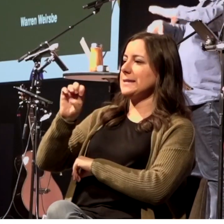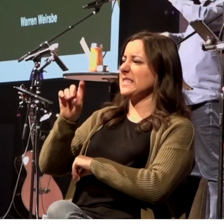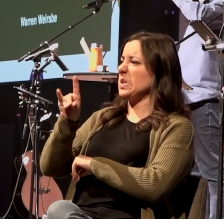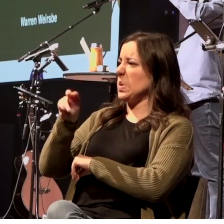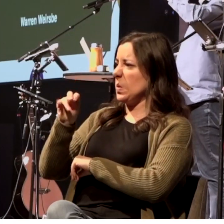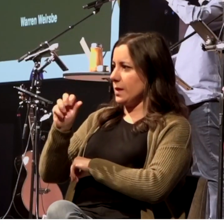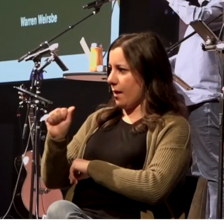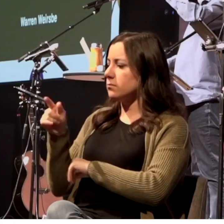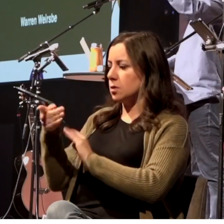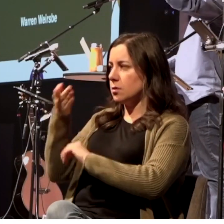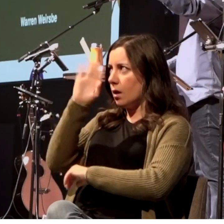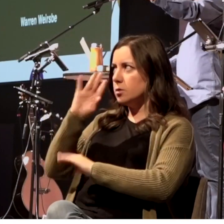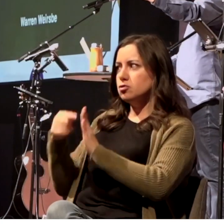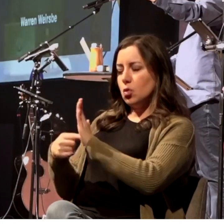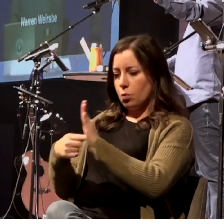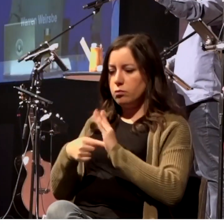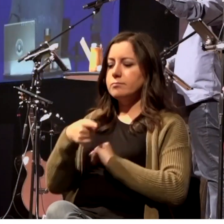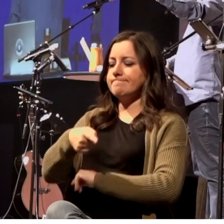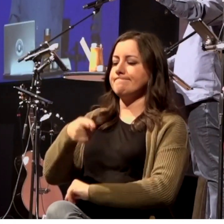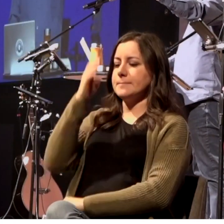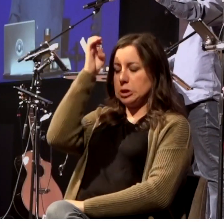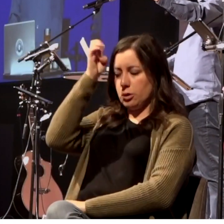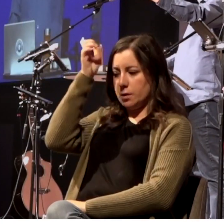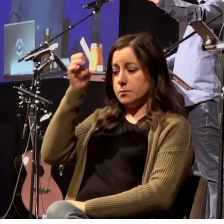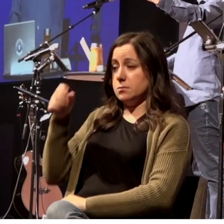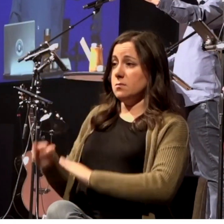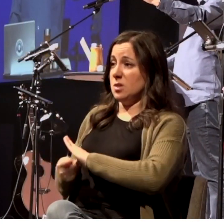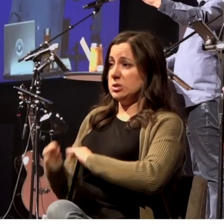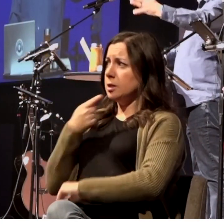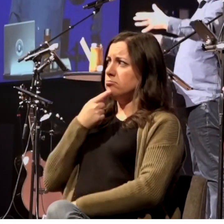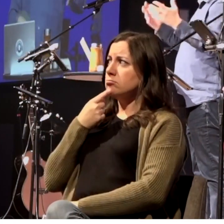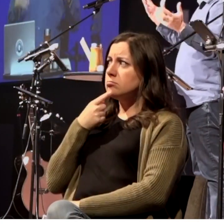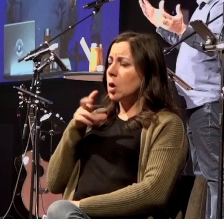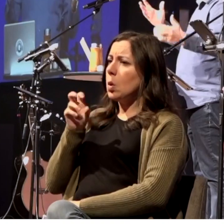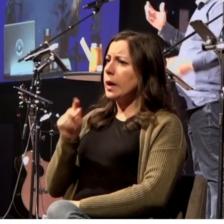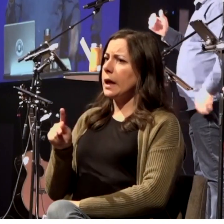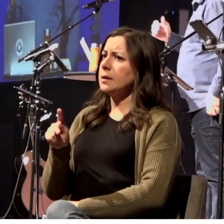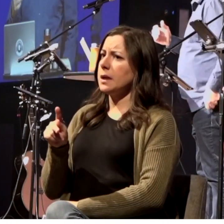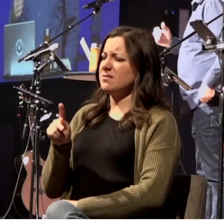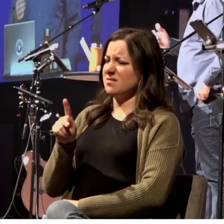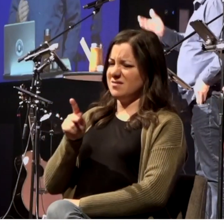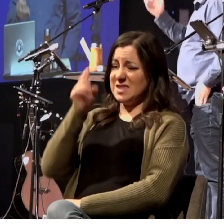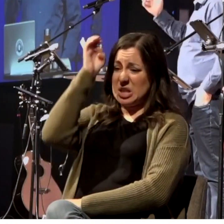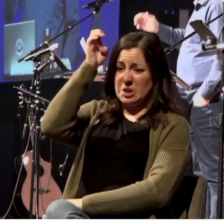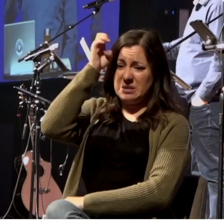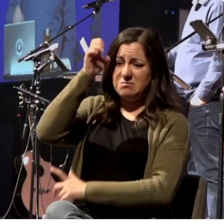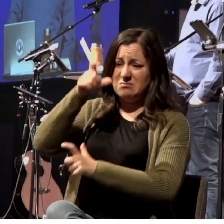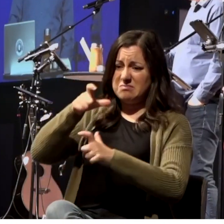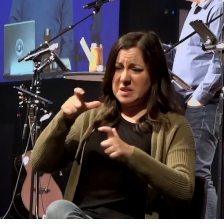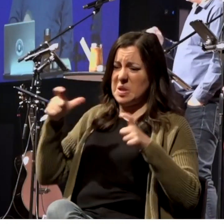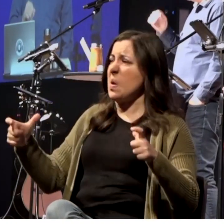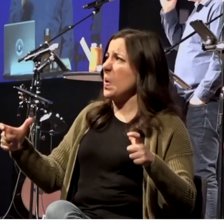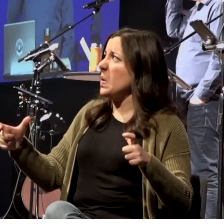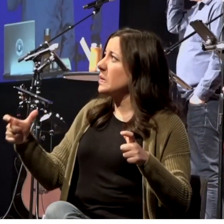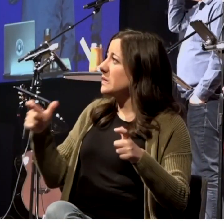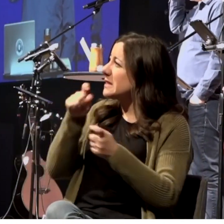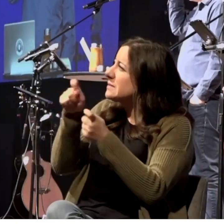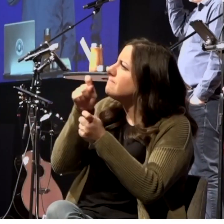want you to go to Europe. Okay, well, Europe's a big place. Where specifically? It's got to get that figured out. And then